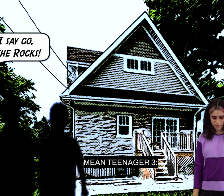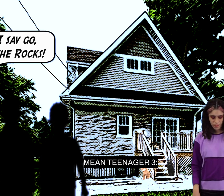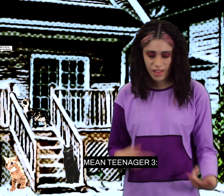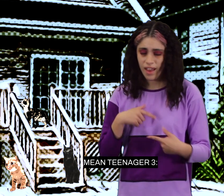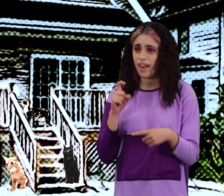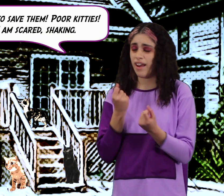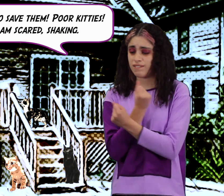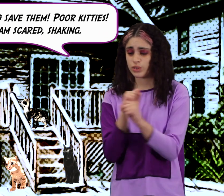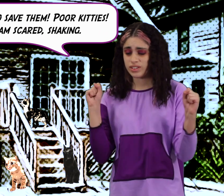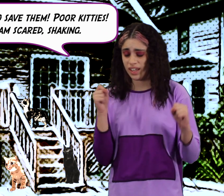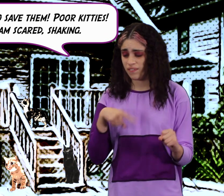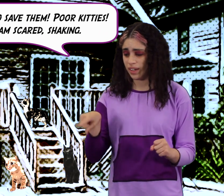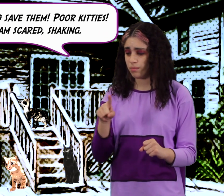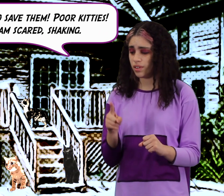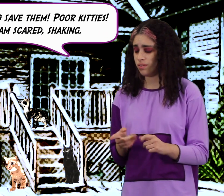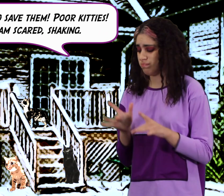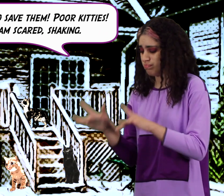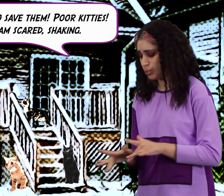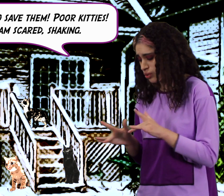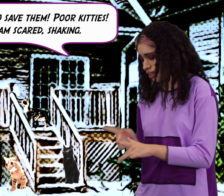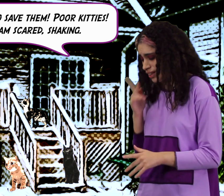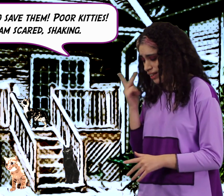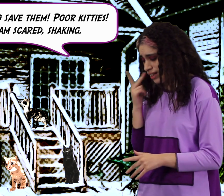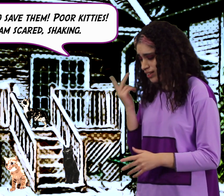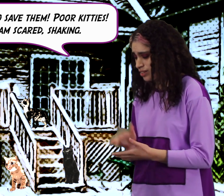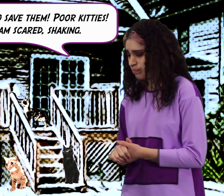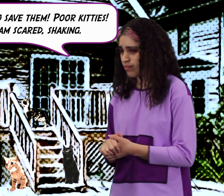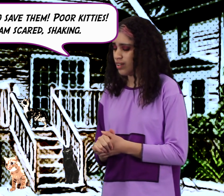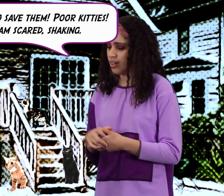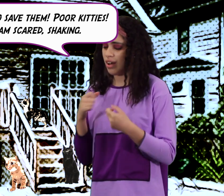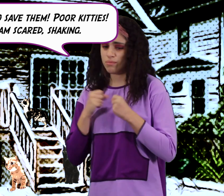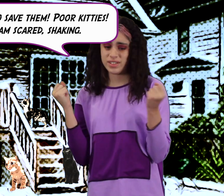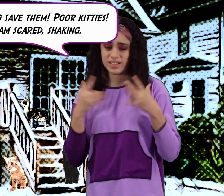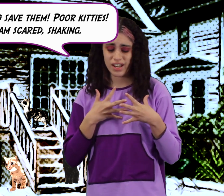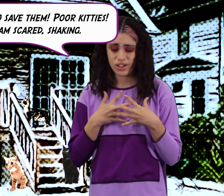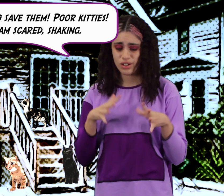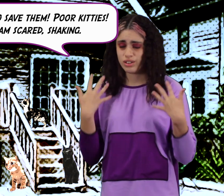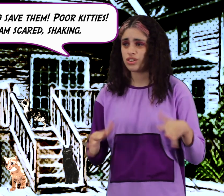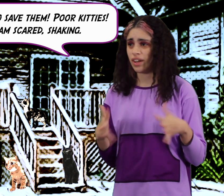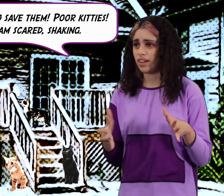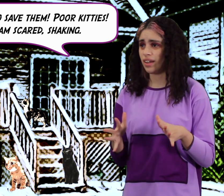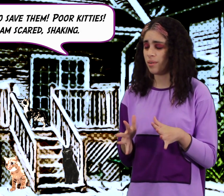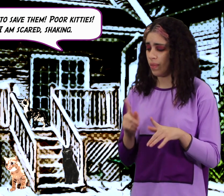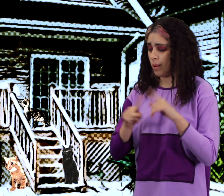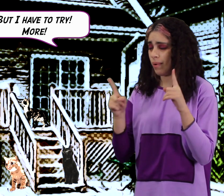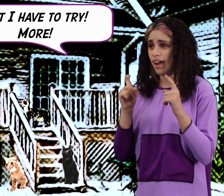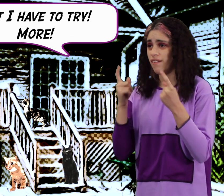rocks i have to save them poor kidneys i'm scared shaky but i have